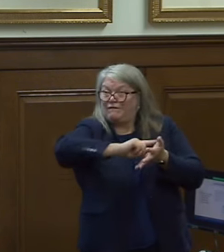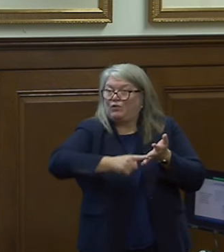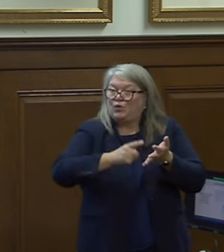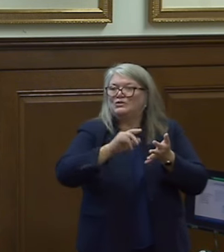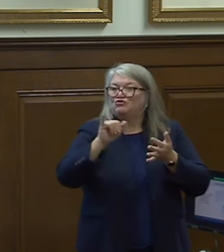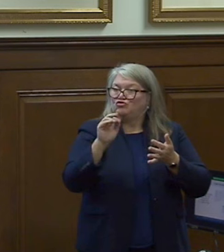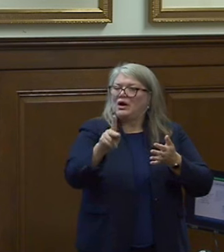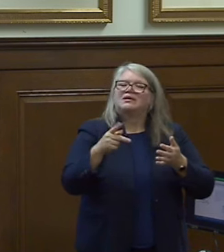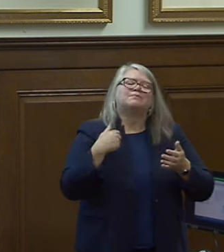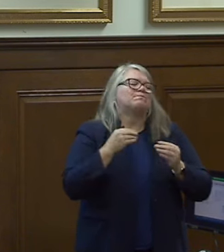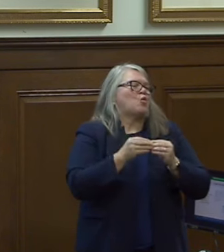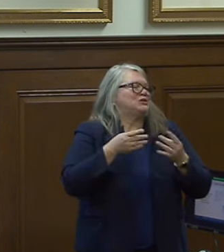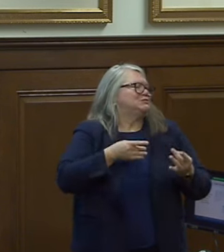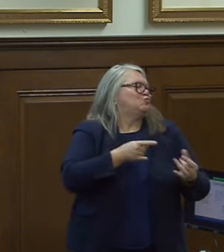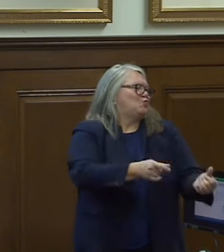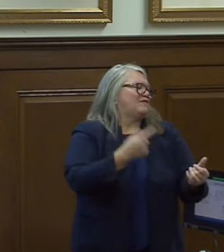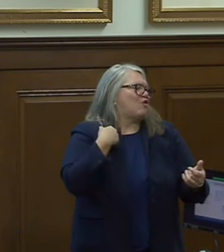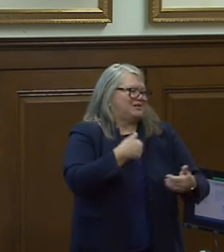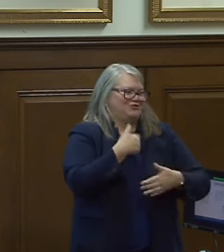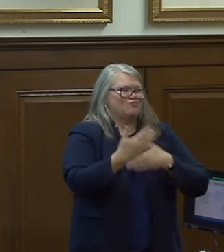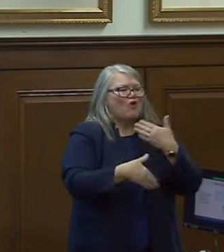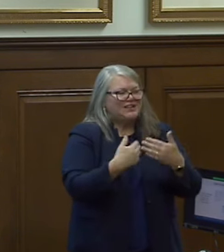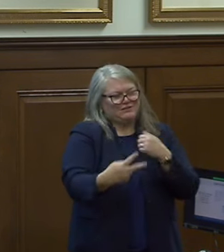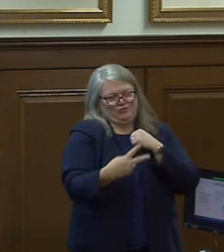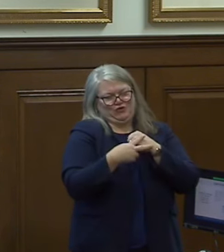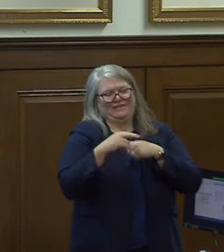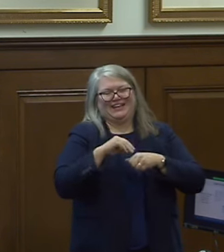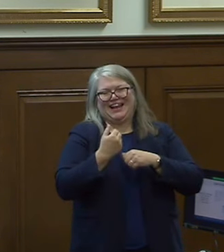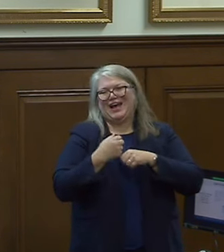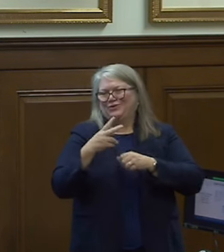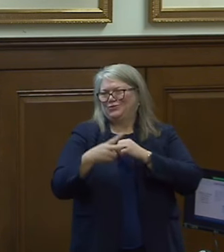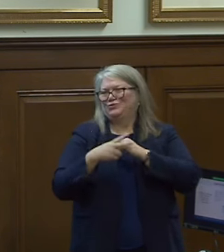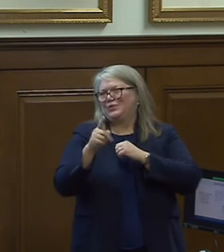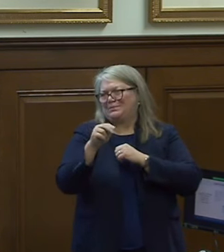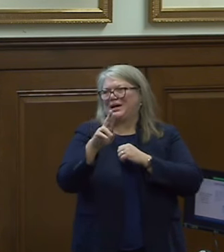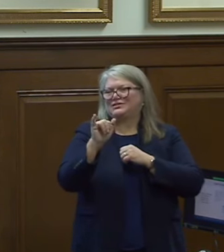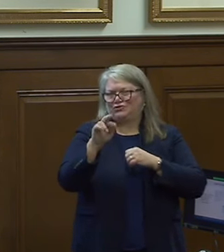seamless for us to process them and preserve them in our repository